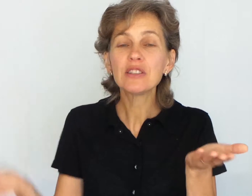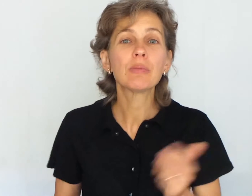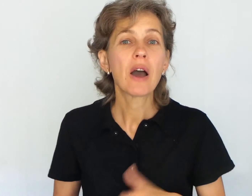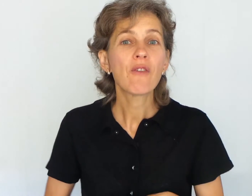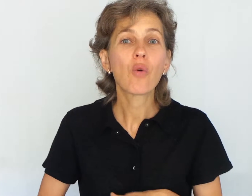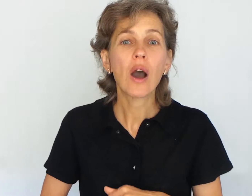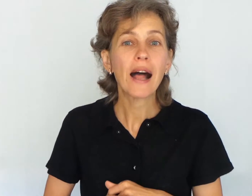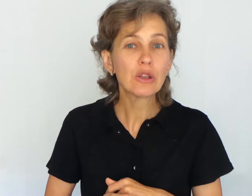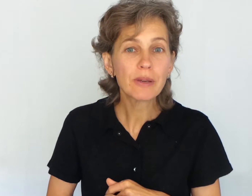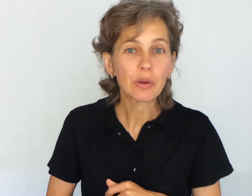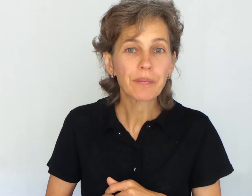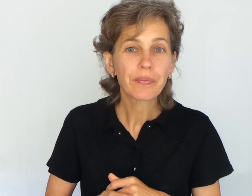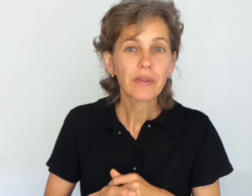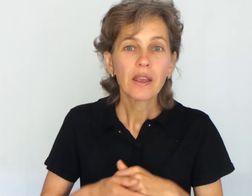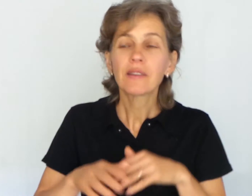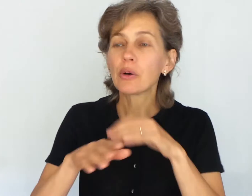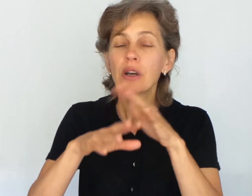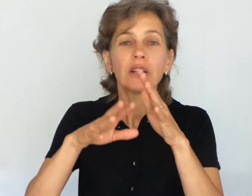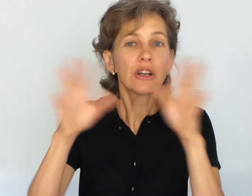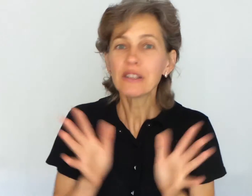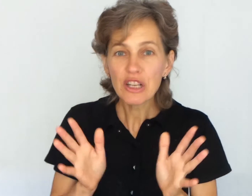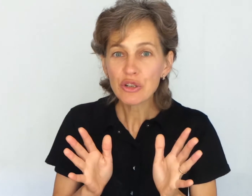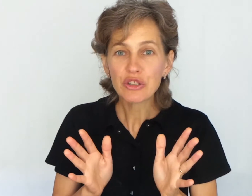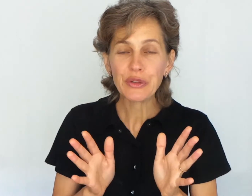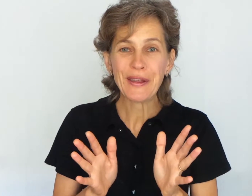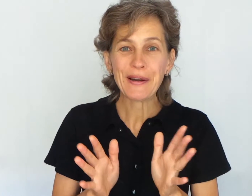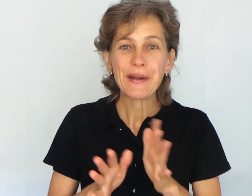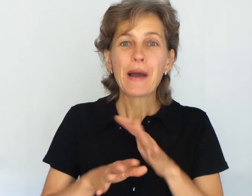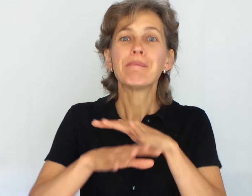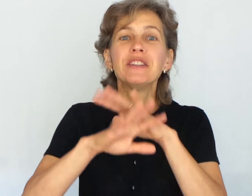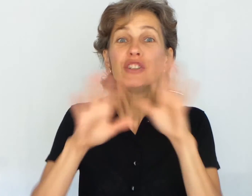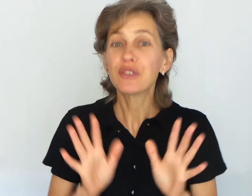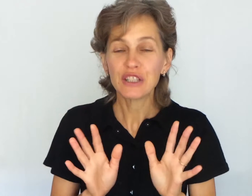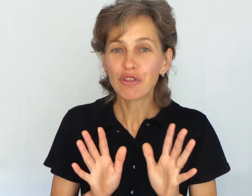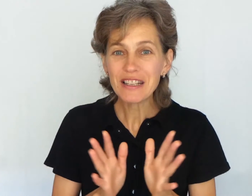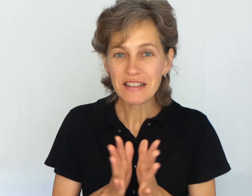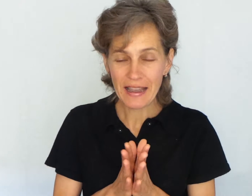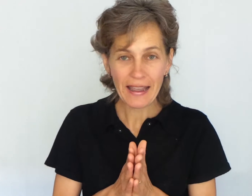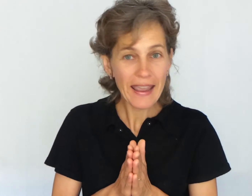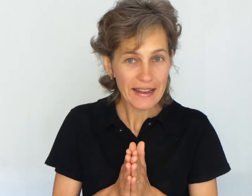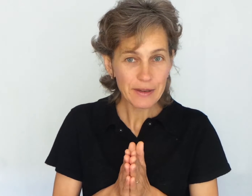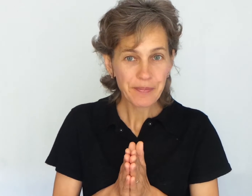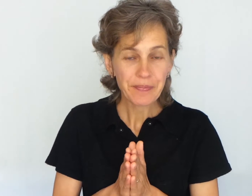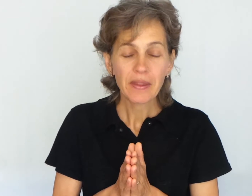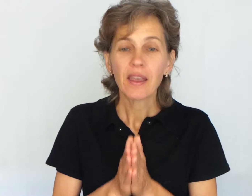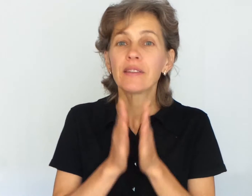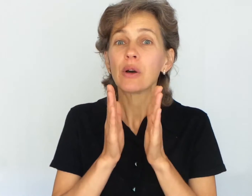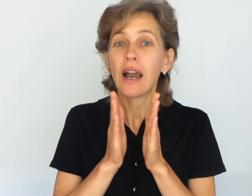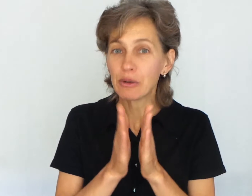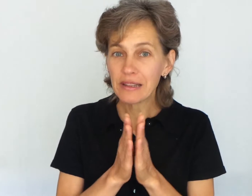for aluminum. So, normal ratio is not there, but the different ingredients are added. So, I don't like